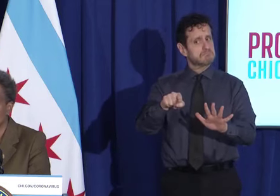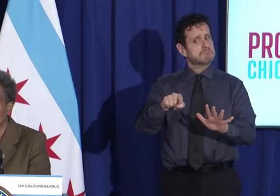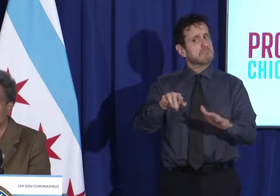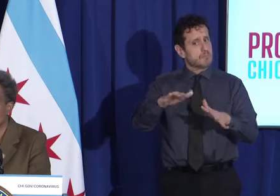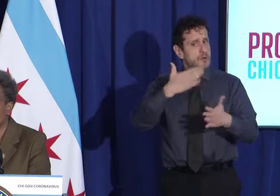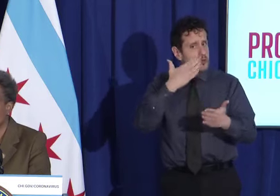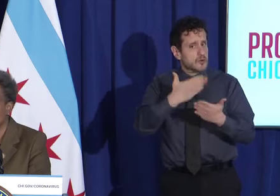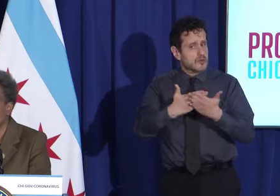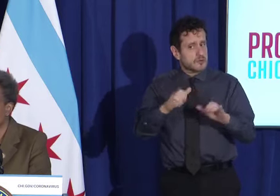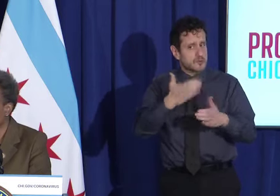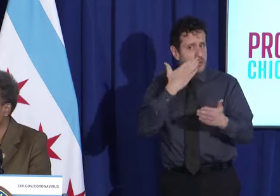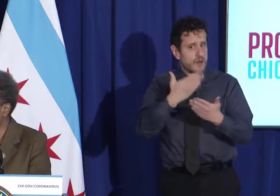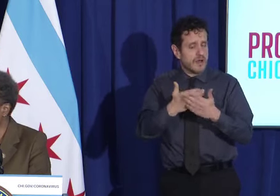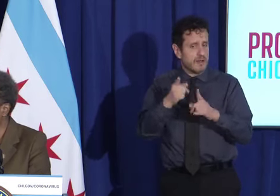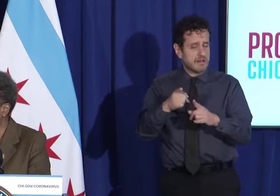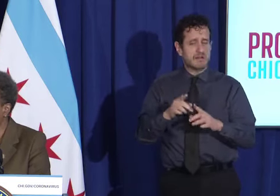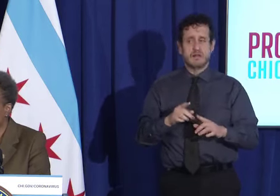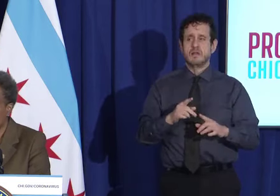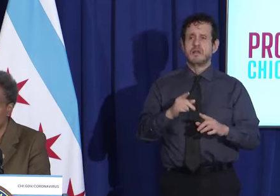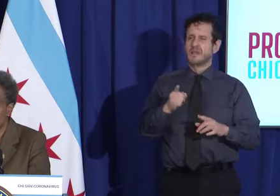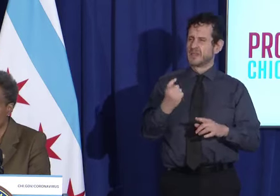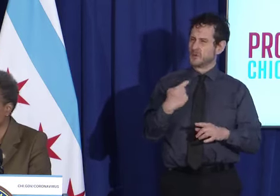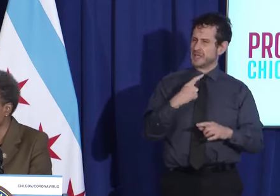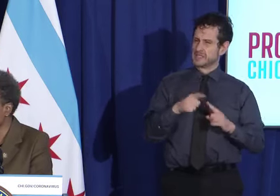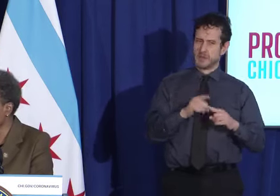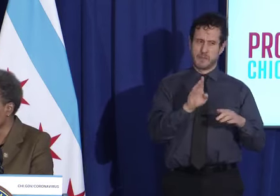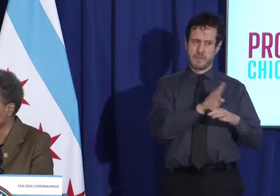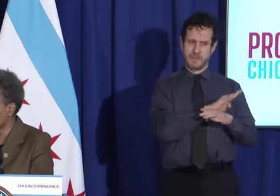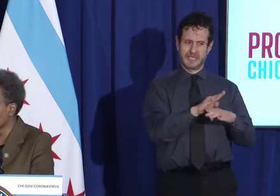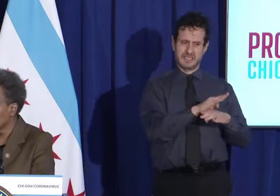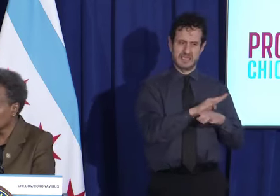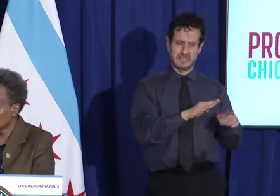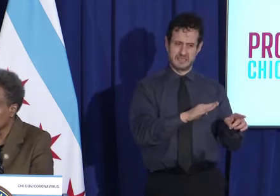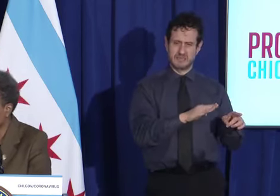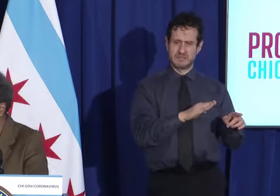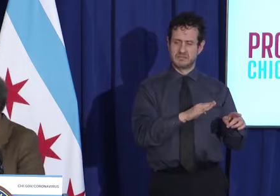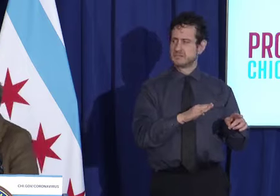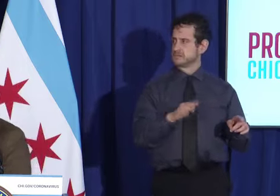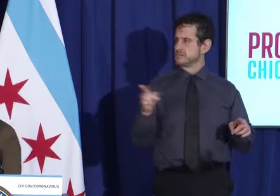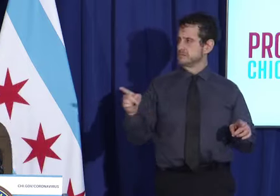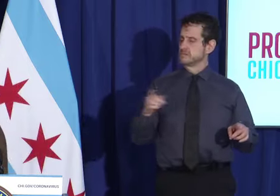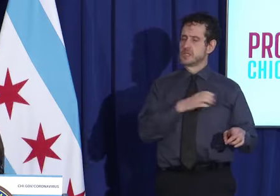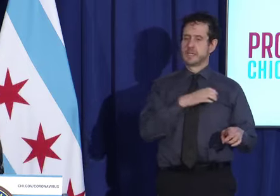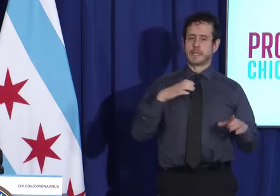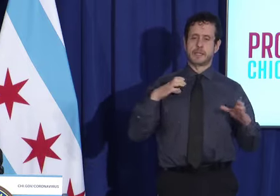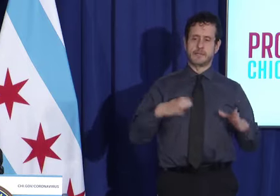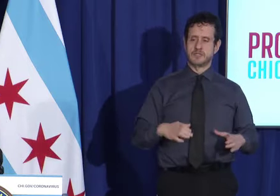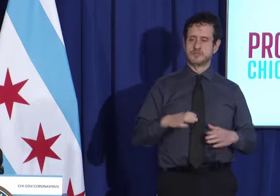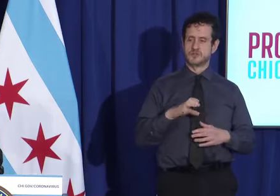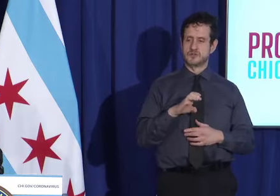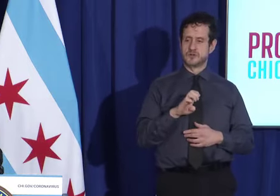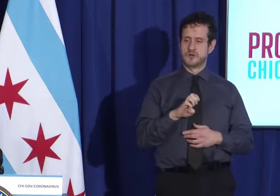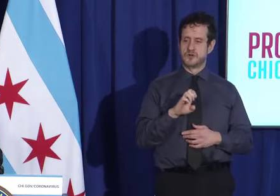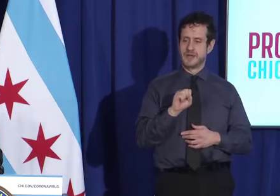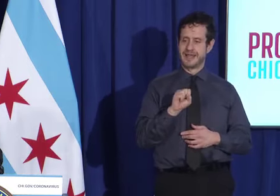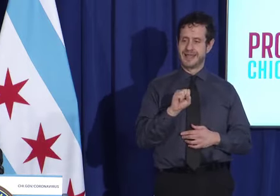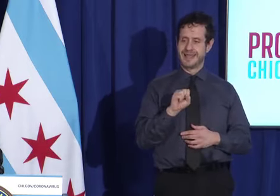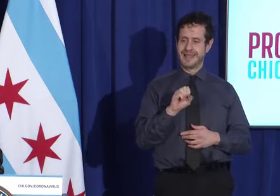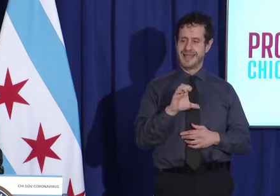So, and then you ask about business enforcement, I'll bring up Commissioner Escobarino to address that issue.